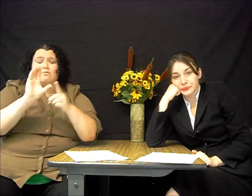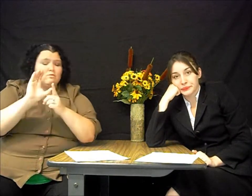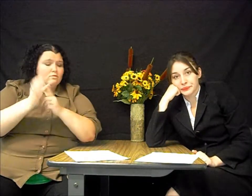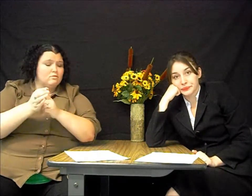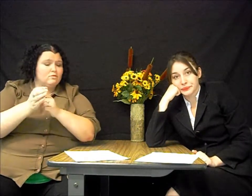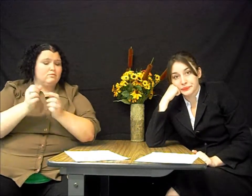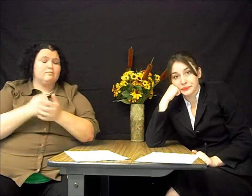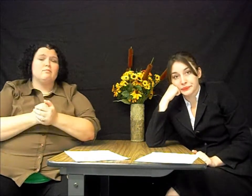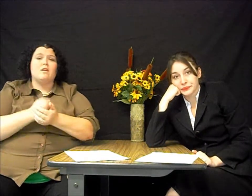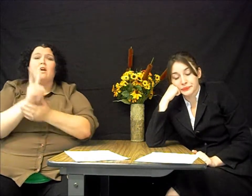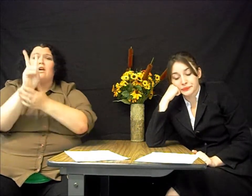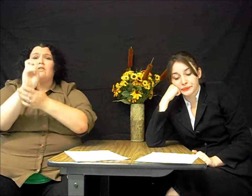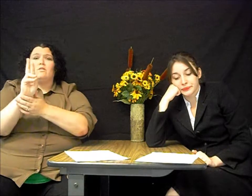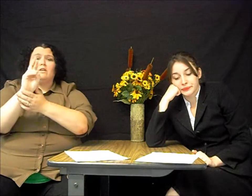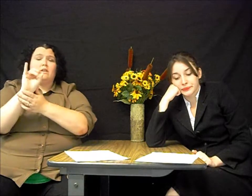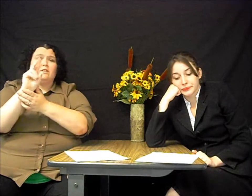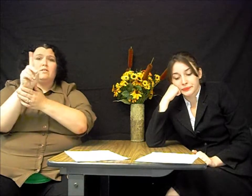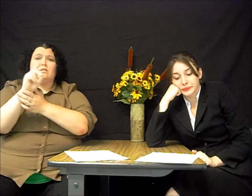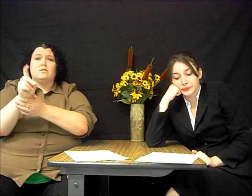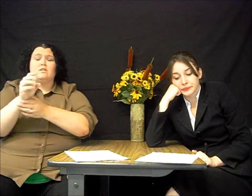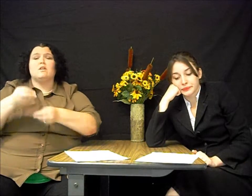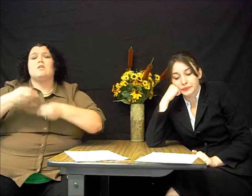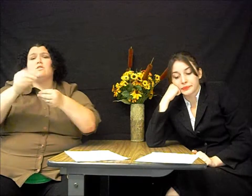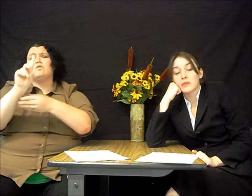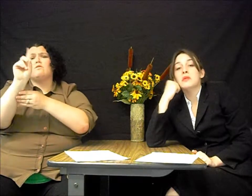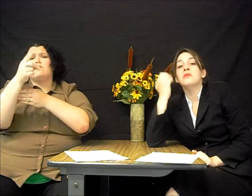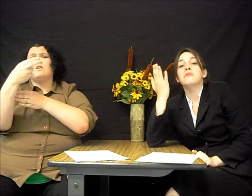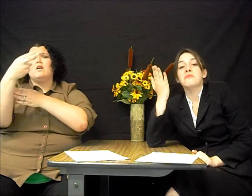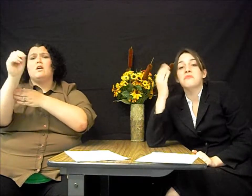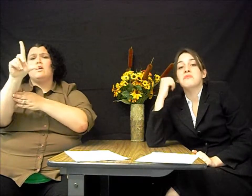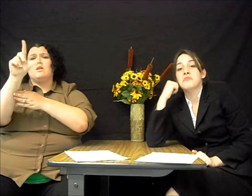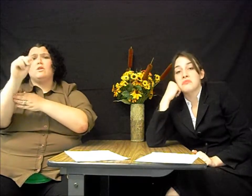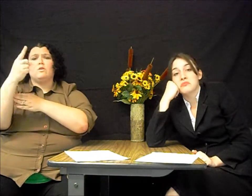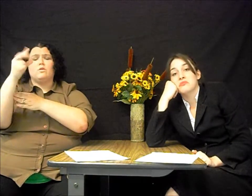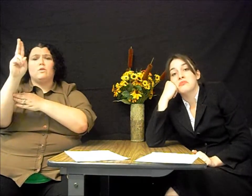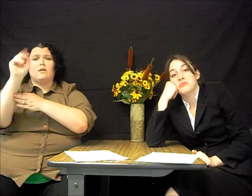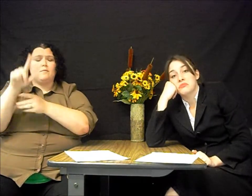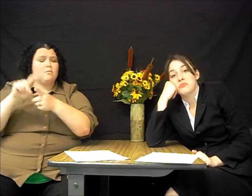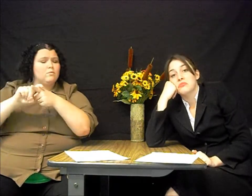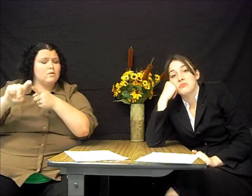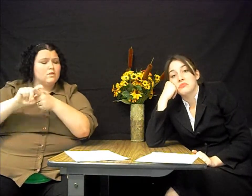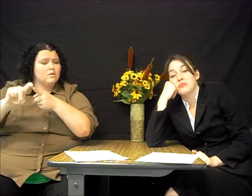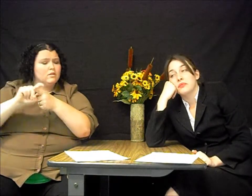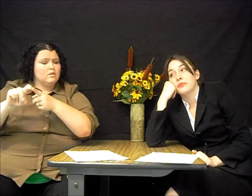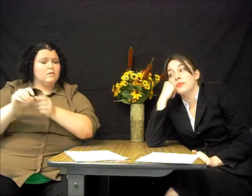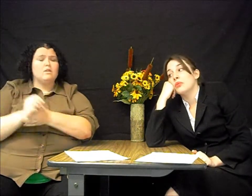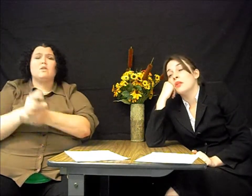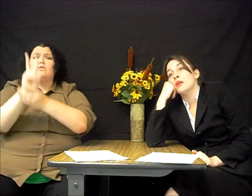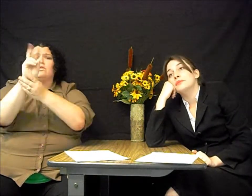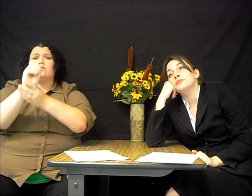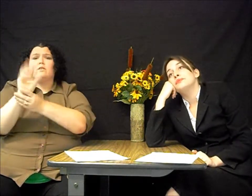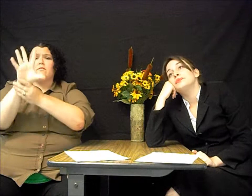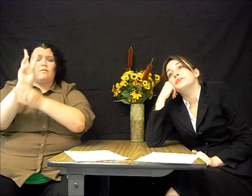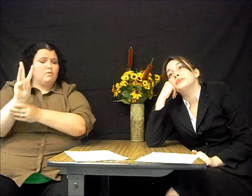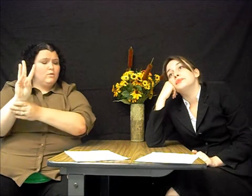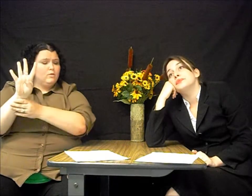Technology has followed behind culture. Verizon introduced the first hologram calls in 2054.